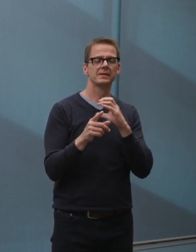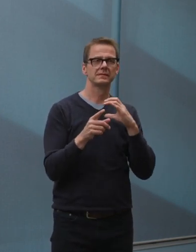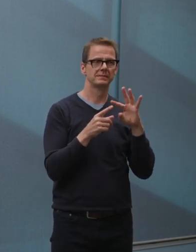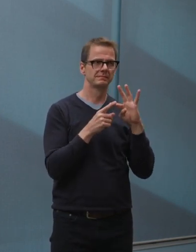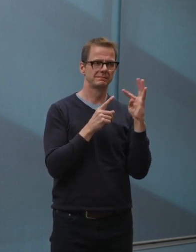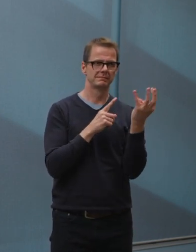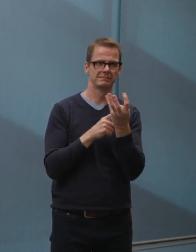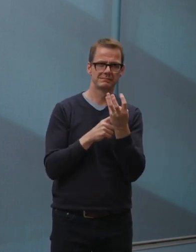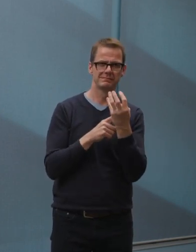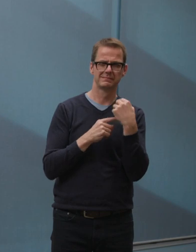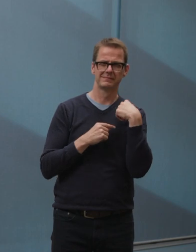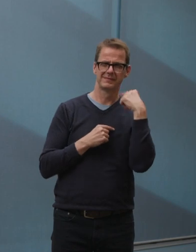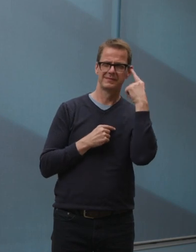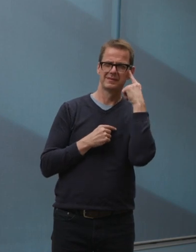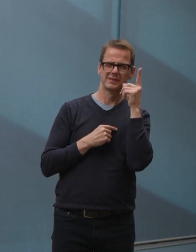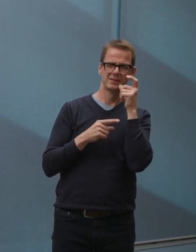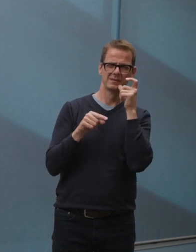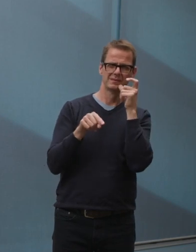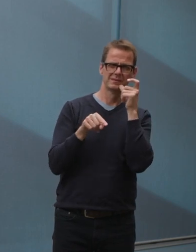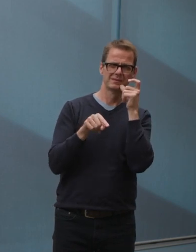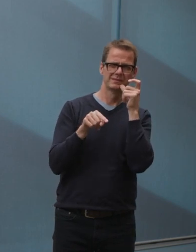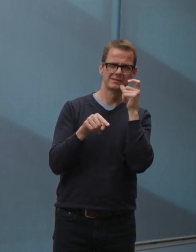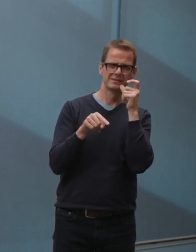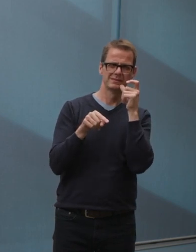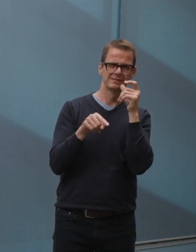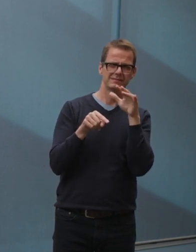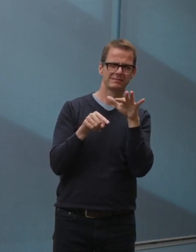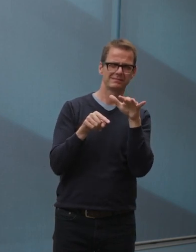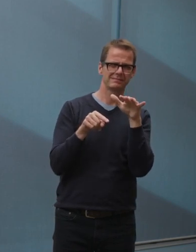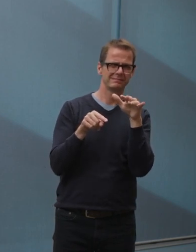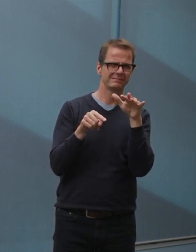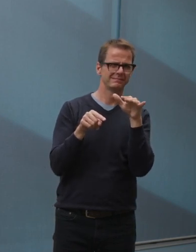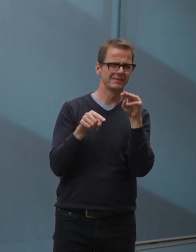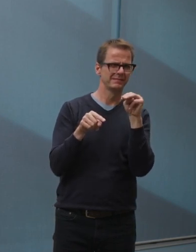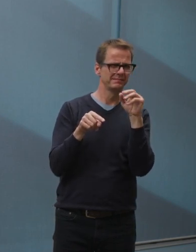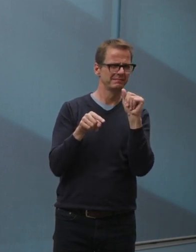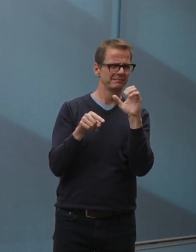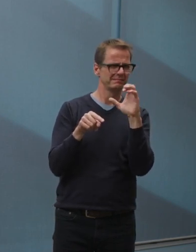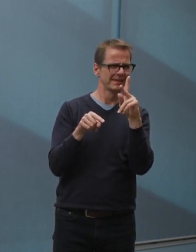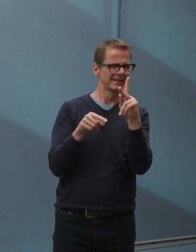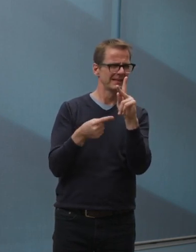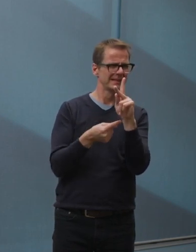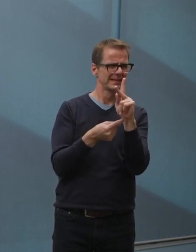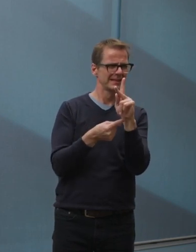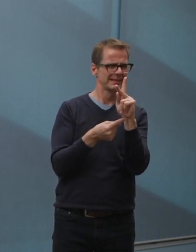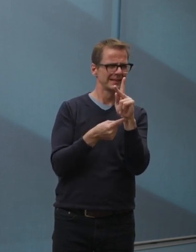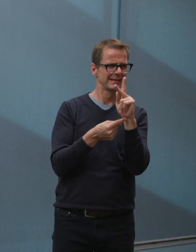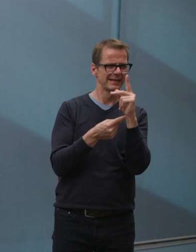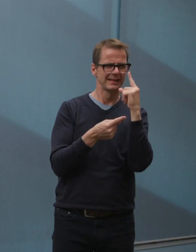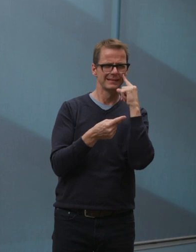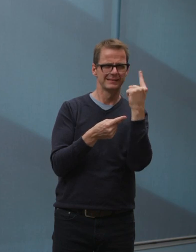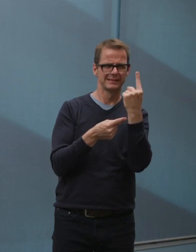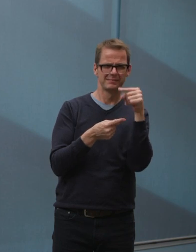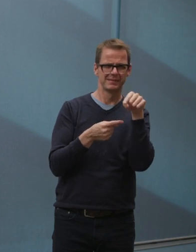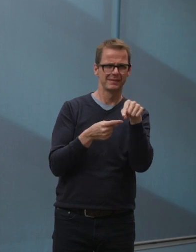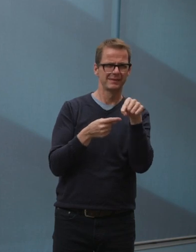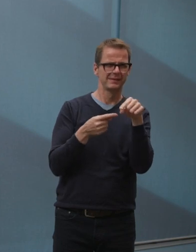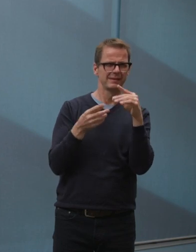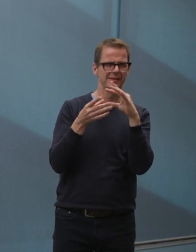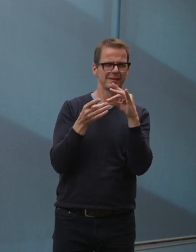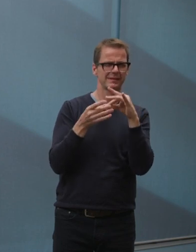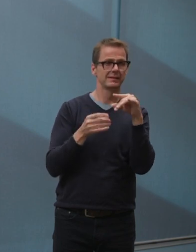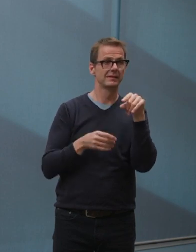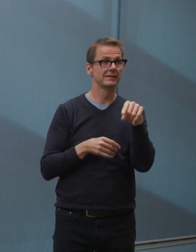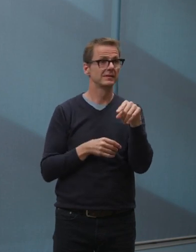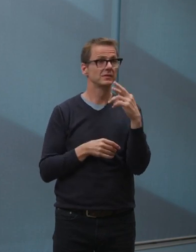more space or giving restaurants, cafes the ability to expand their space onto a street, that kind of thing. Could the city